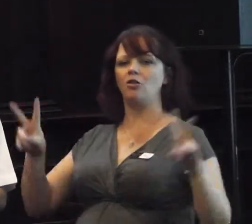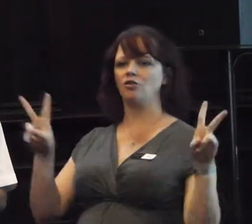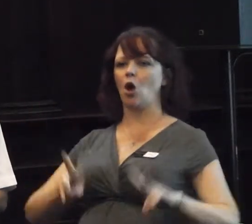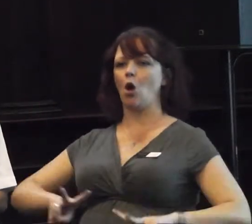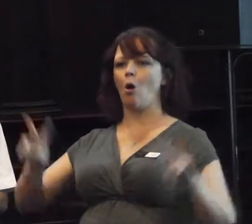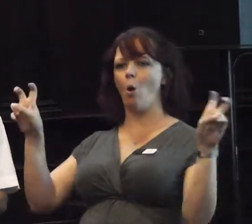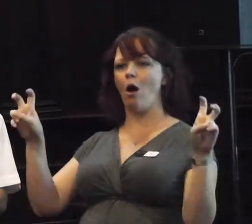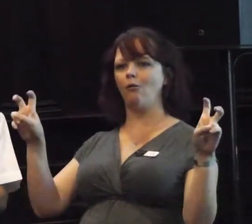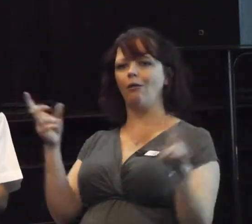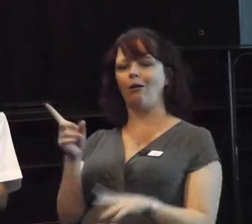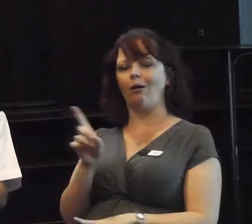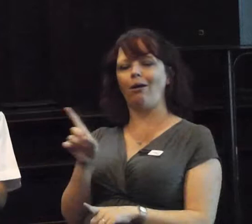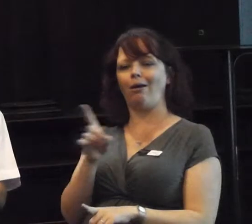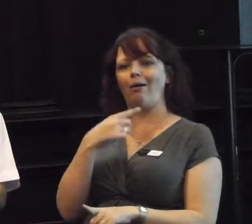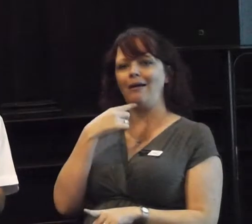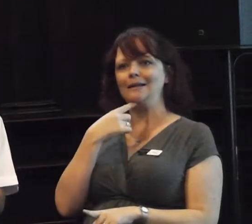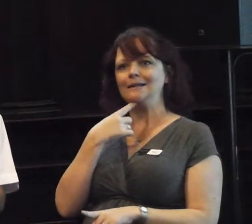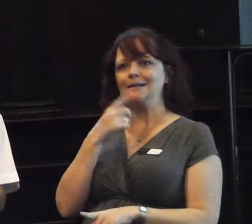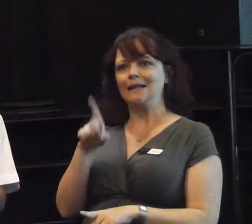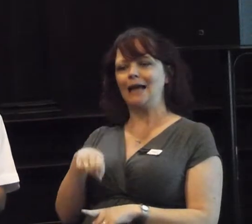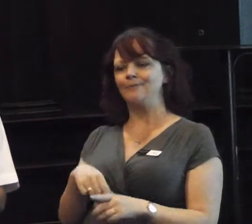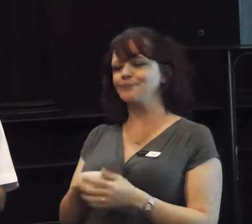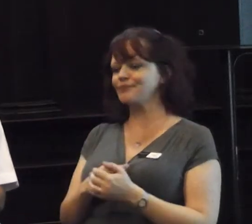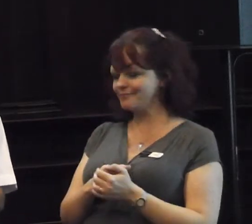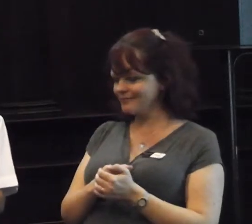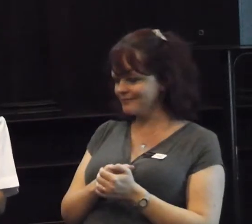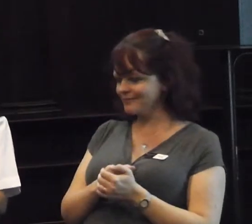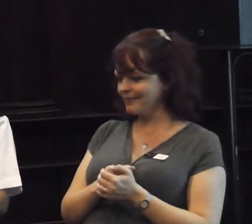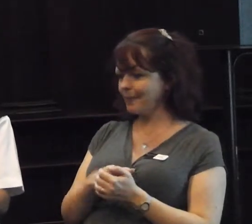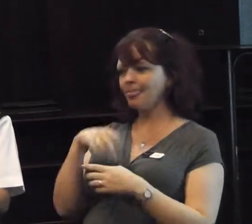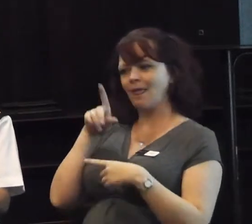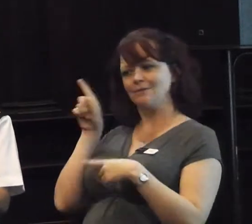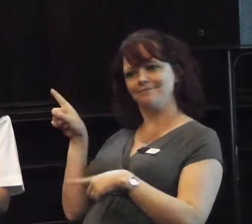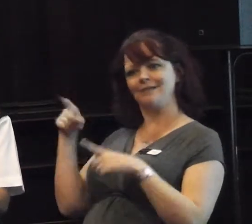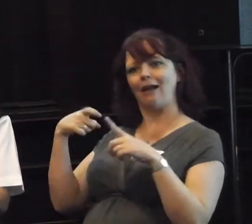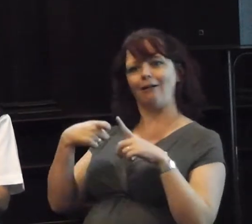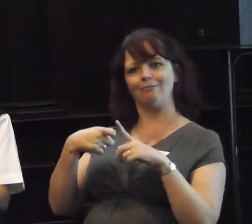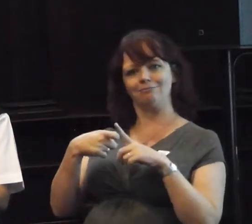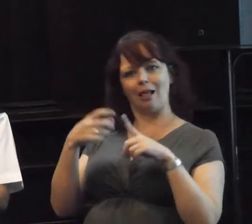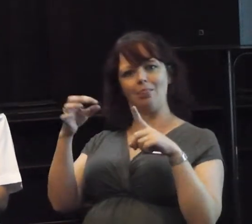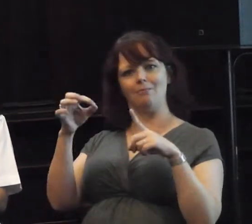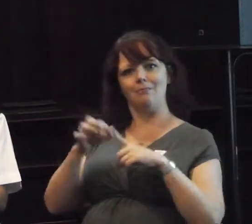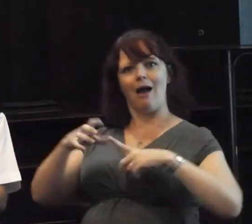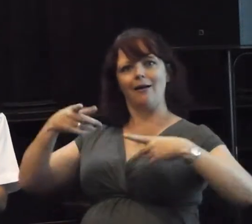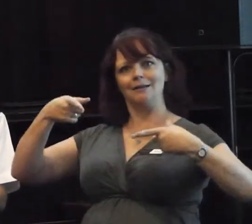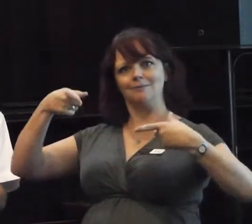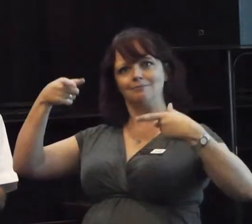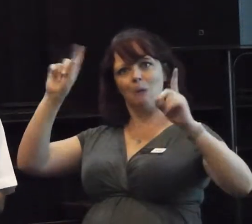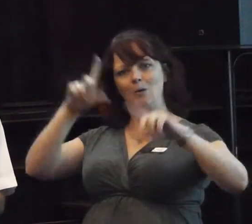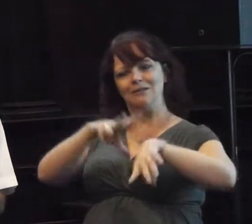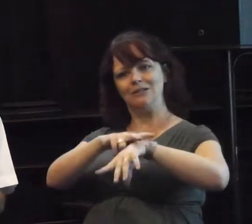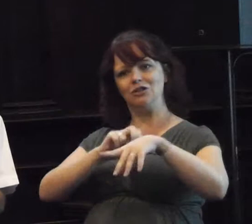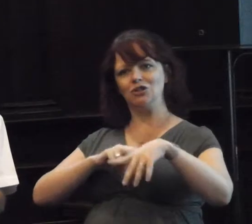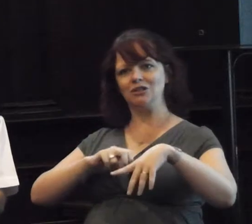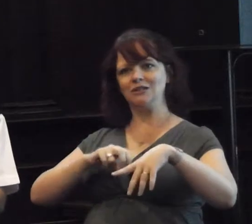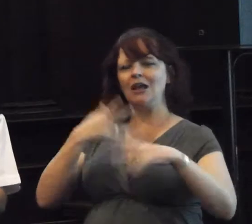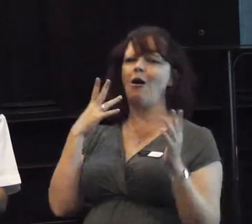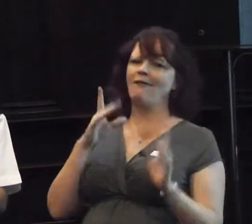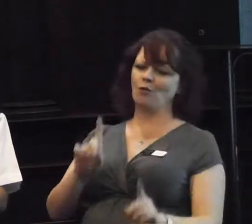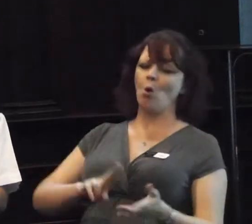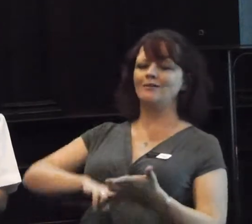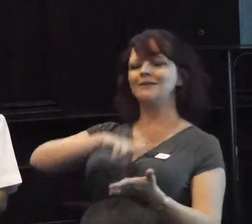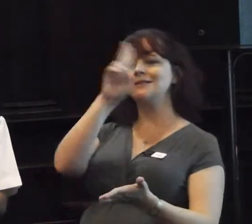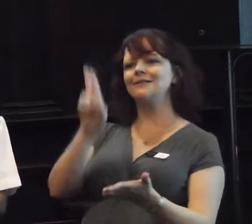from the ACPO representative, Detective Chief Inspector Keith Perkin. Of course, National Life Amnesty